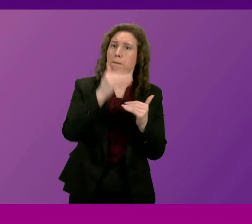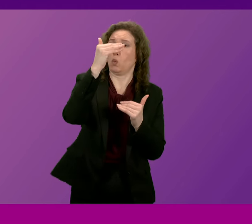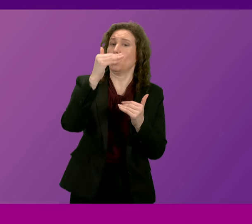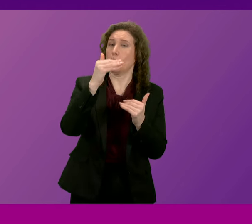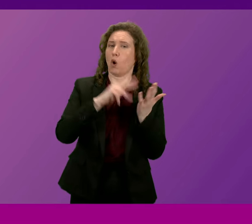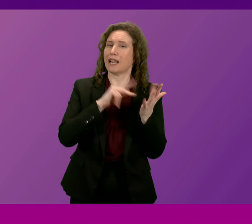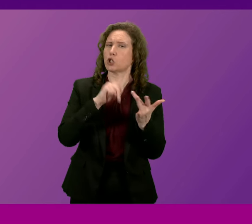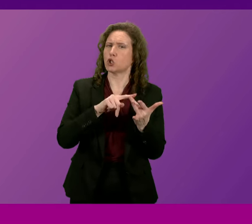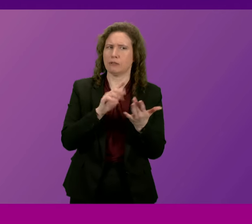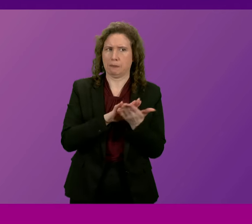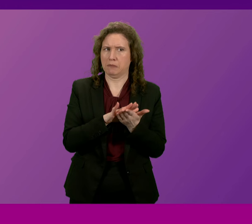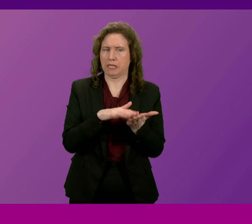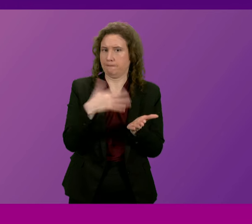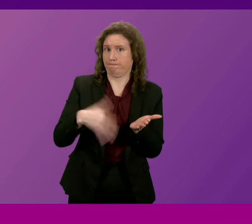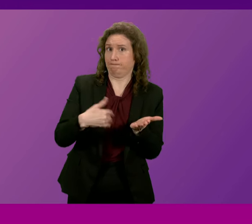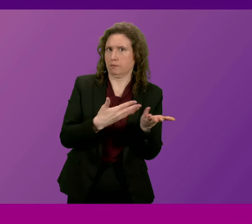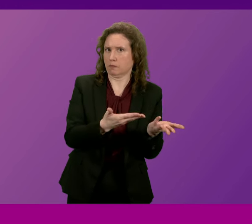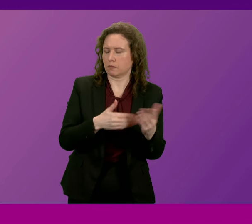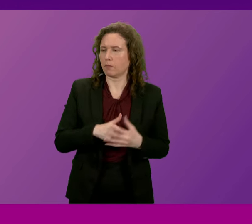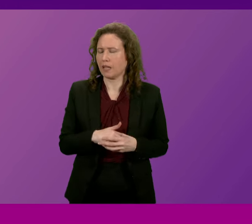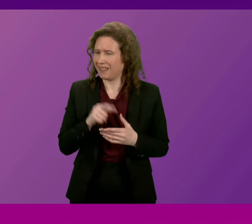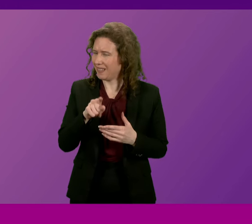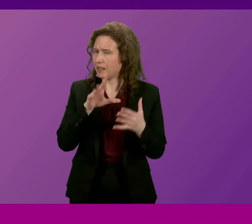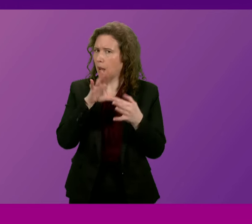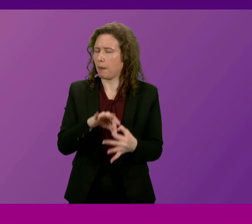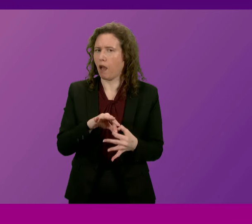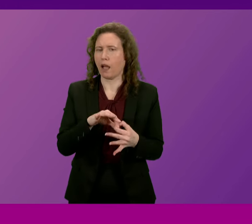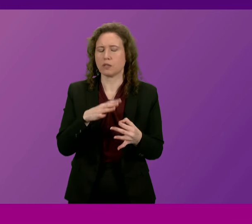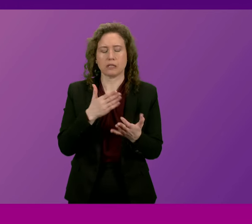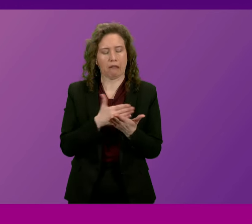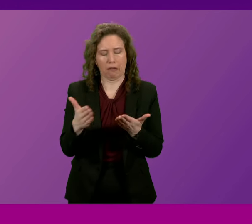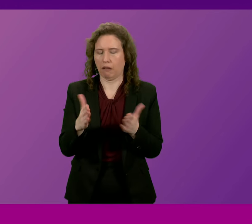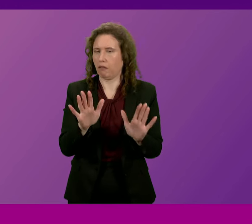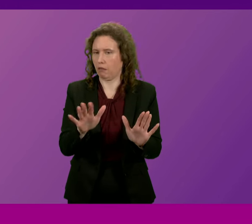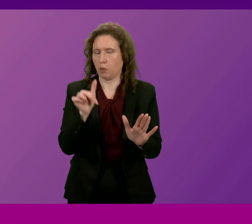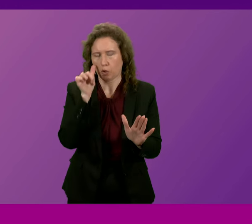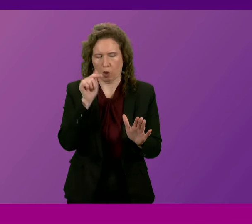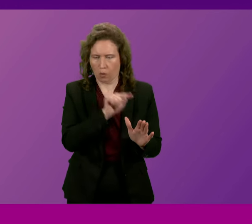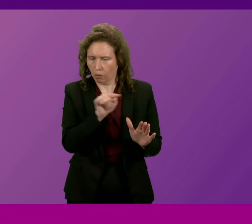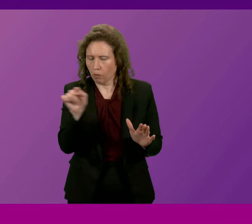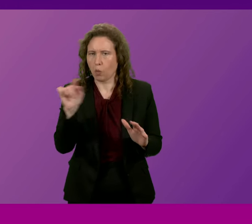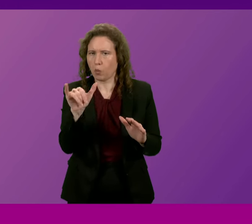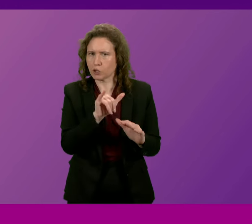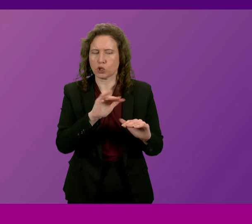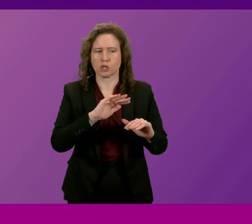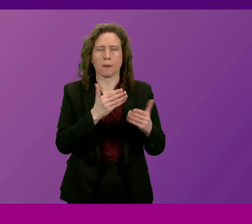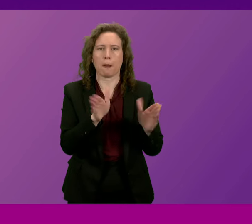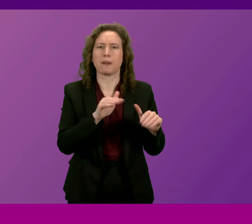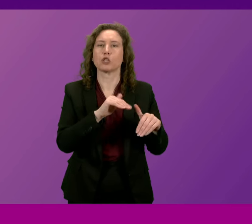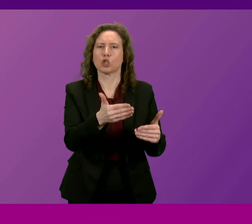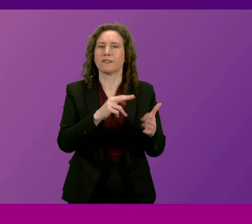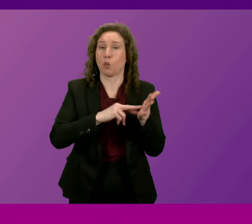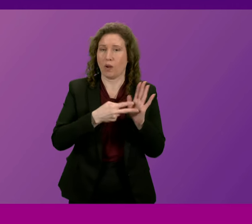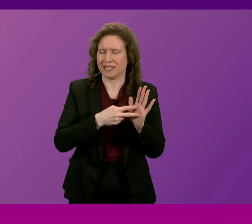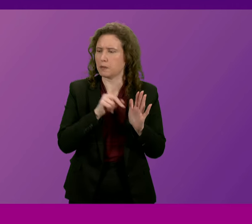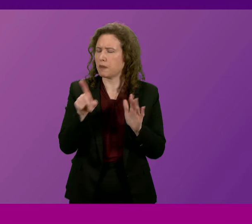contribution increase. That will apply to very clearly identifiable public service organisations but there is